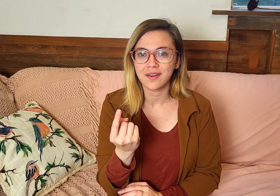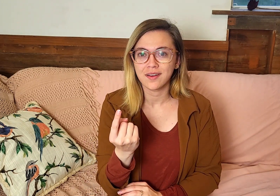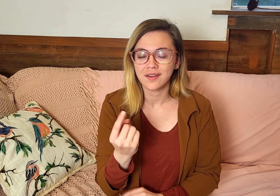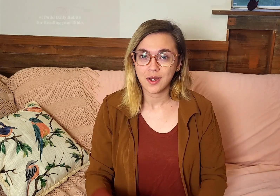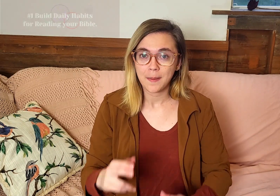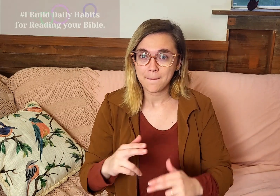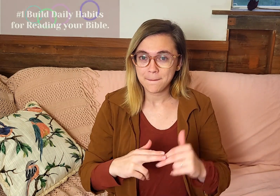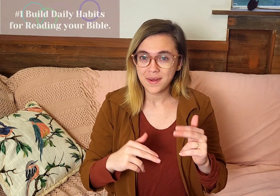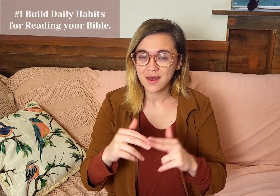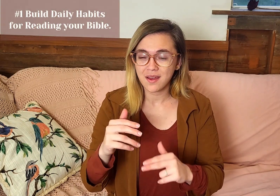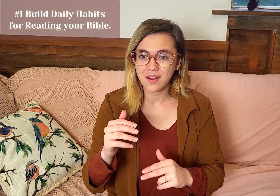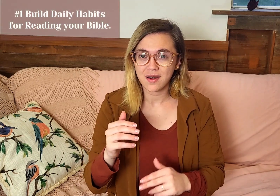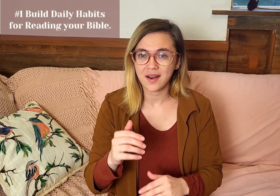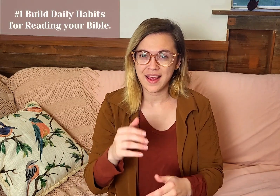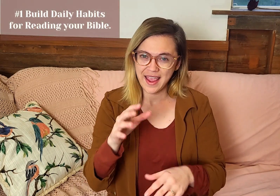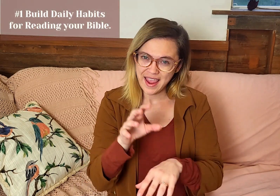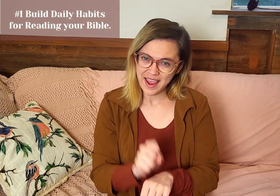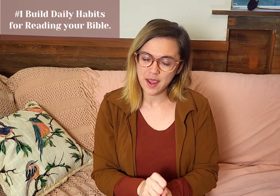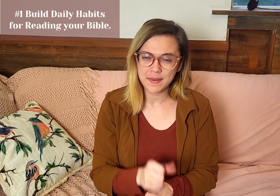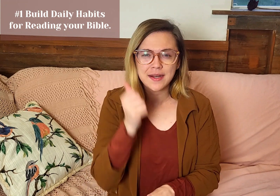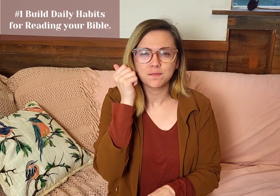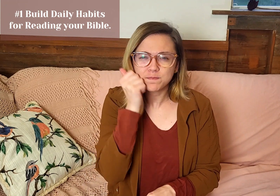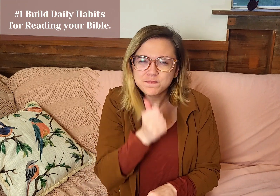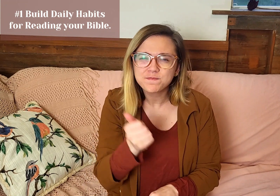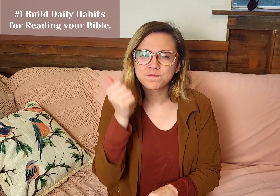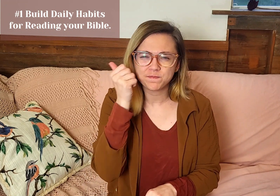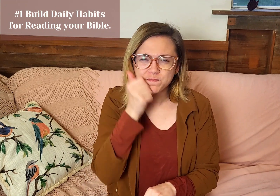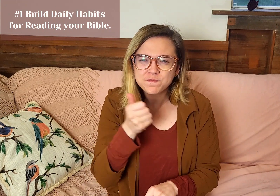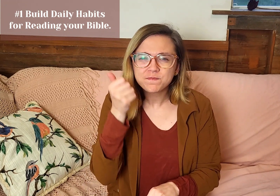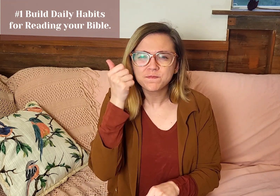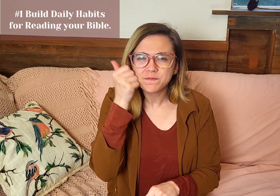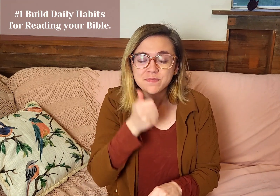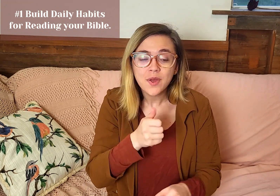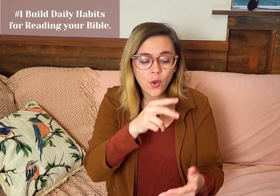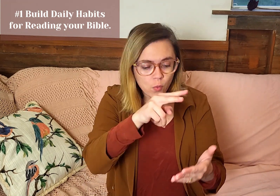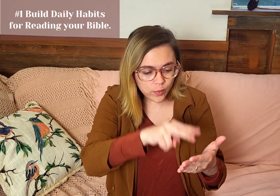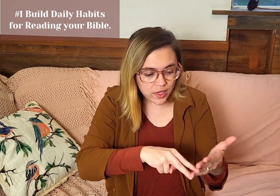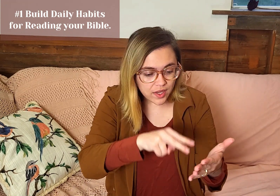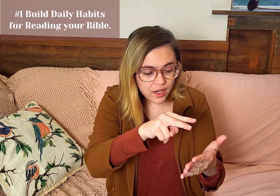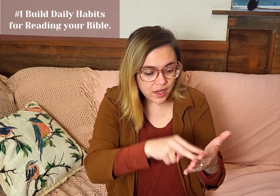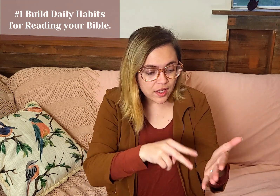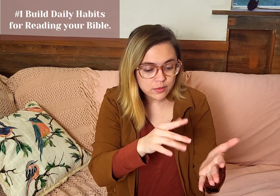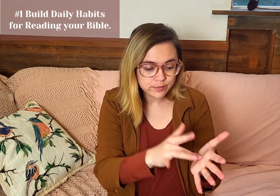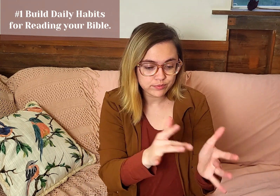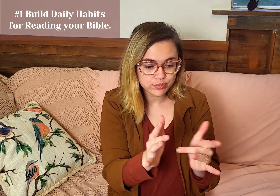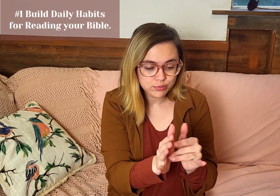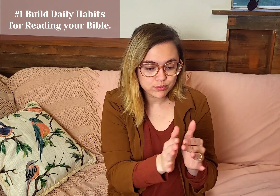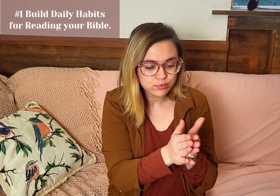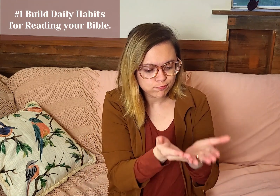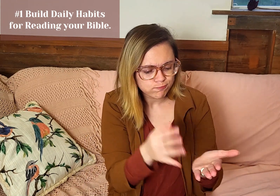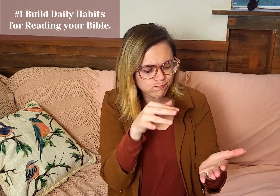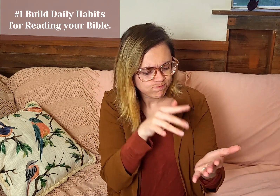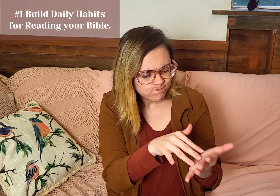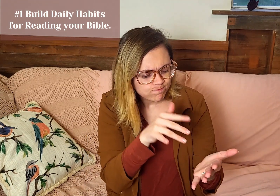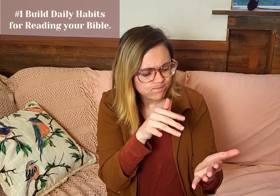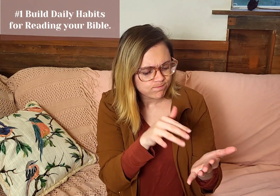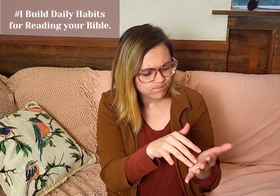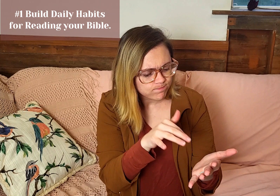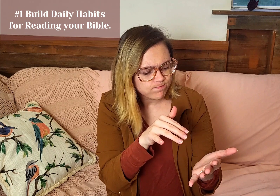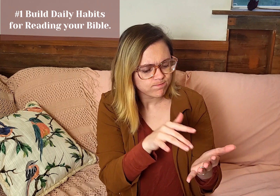Build daily habits for reading your Bible and studying it and